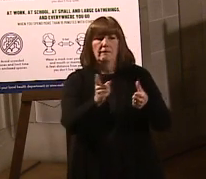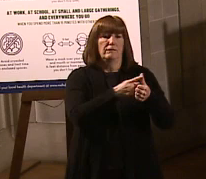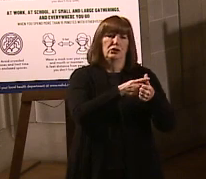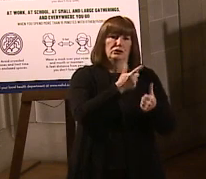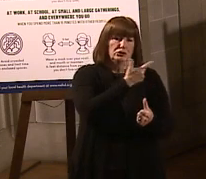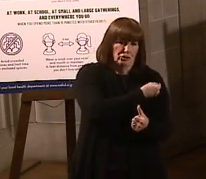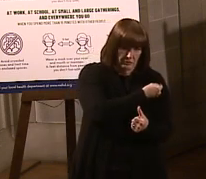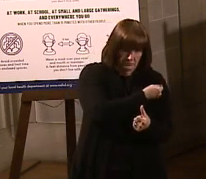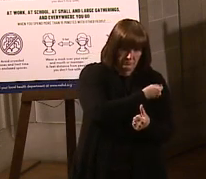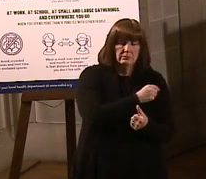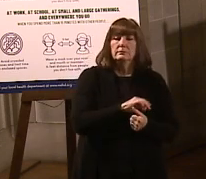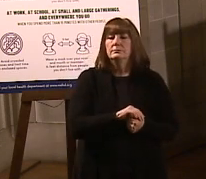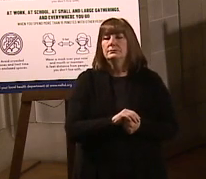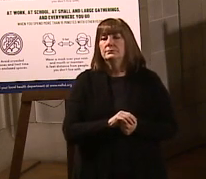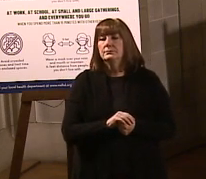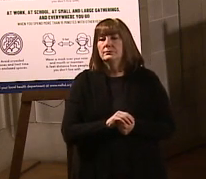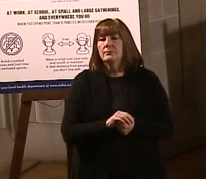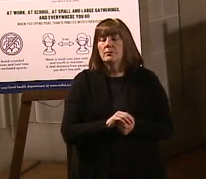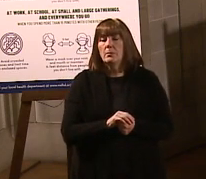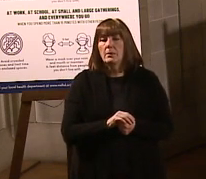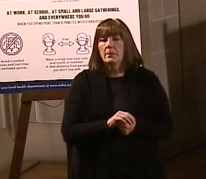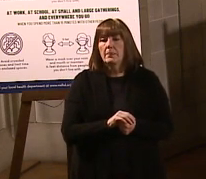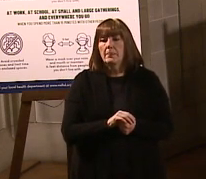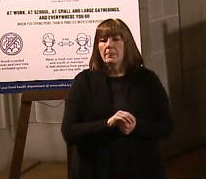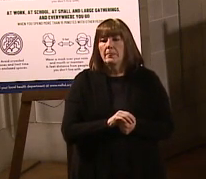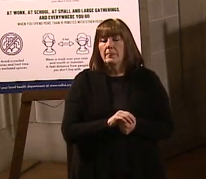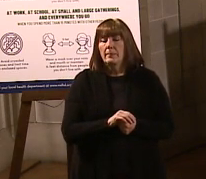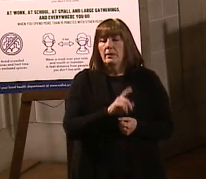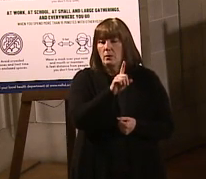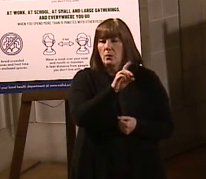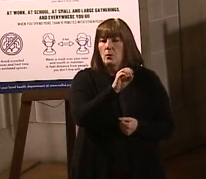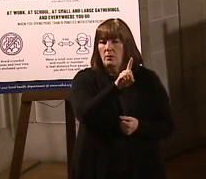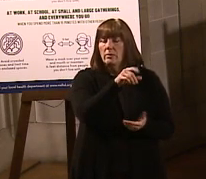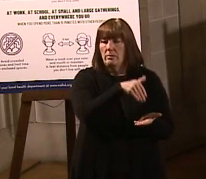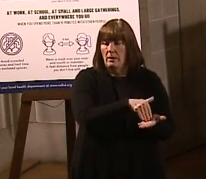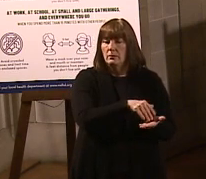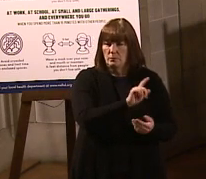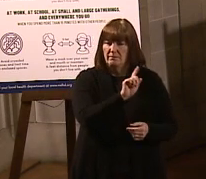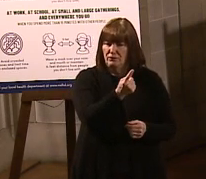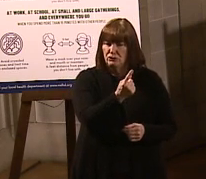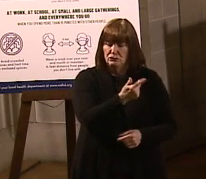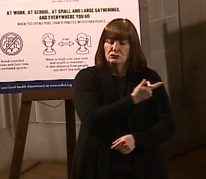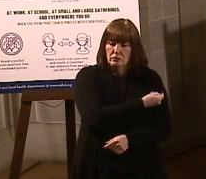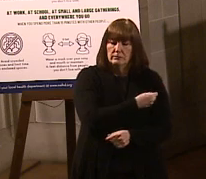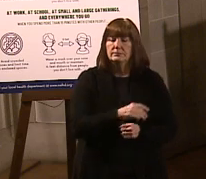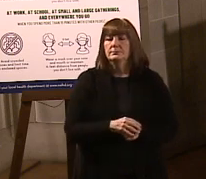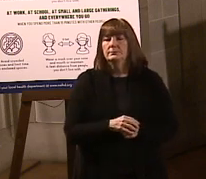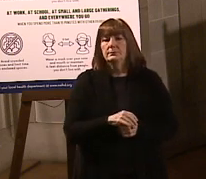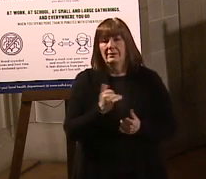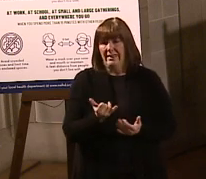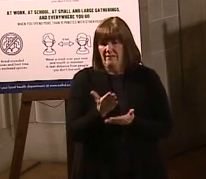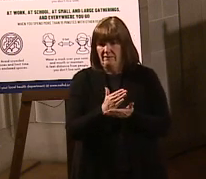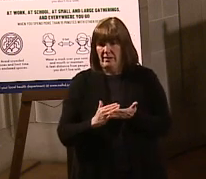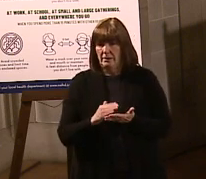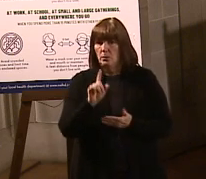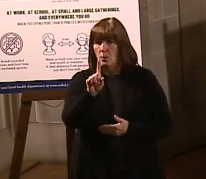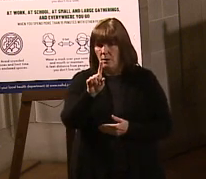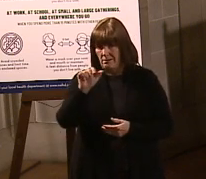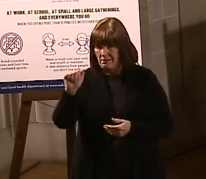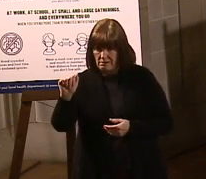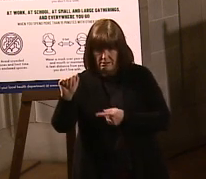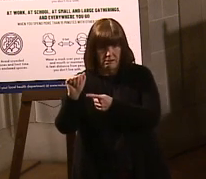dose vaccination. And we are, Angie, you'll talk a little bit more about that. We're in Phase 1A